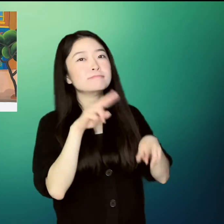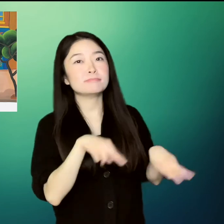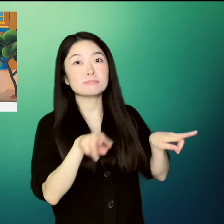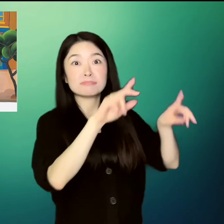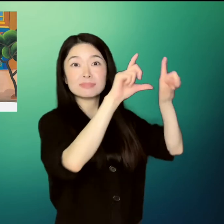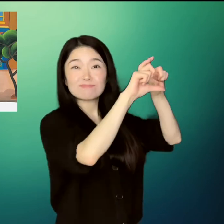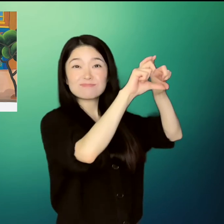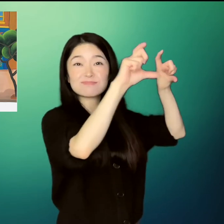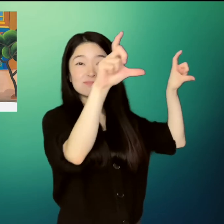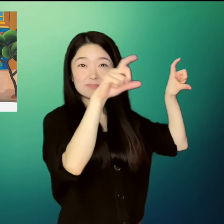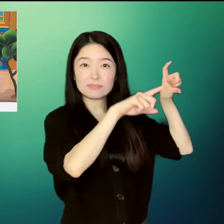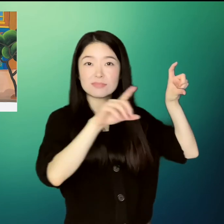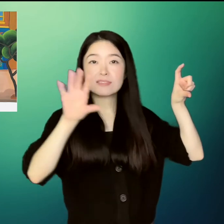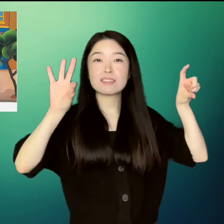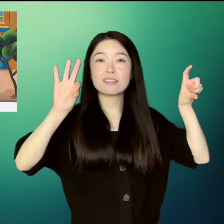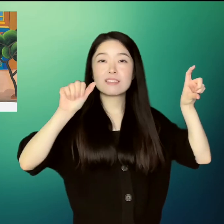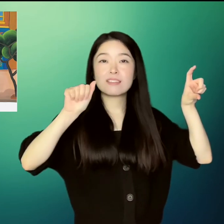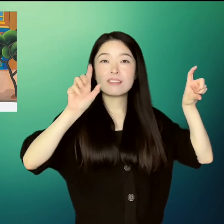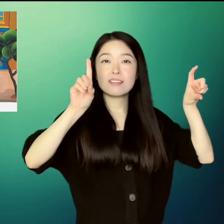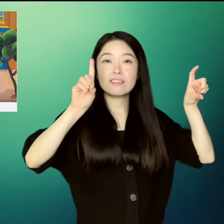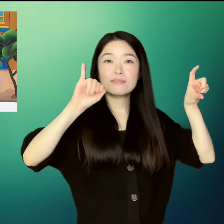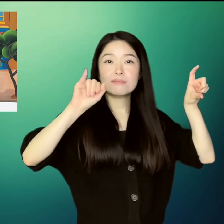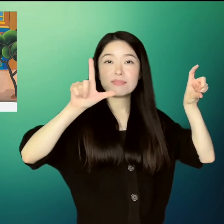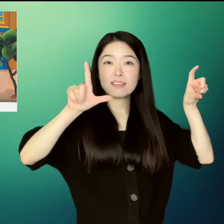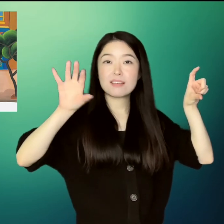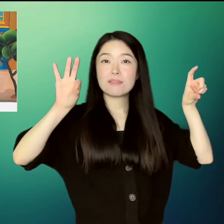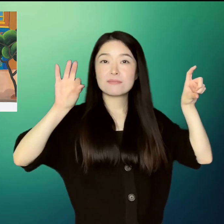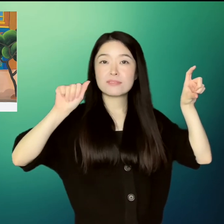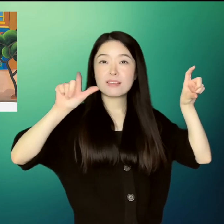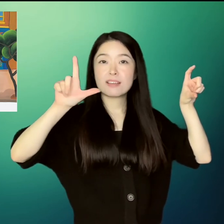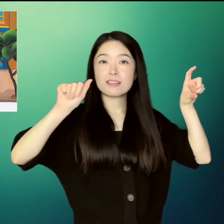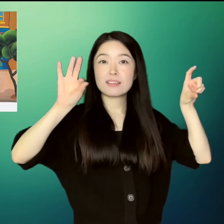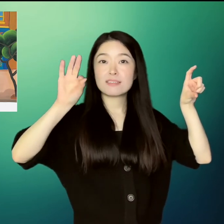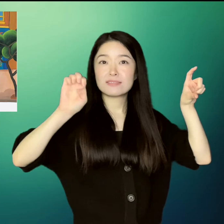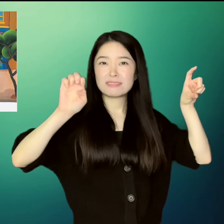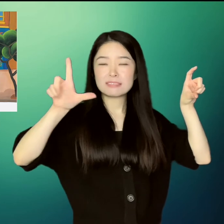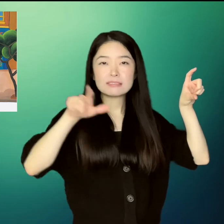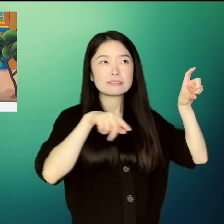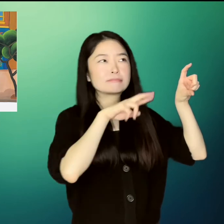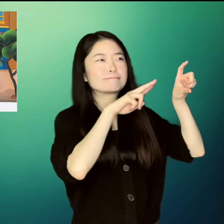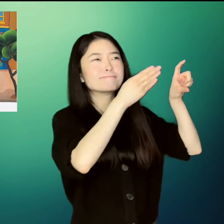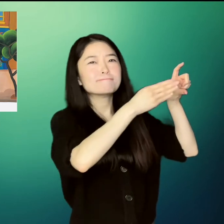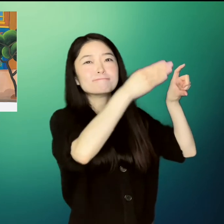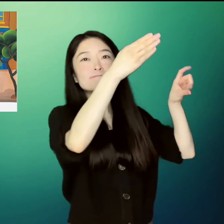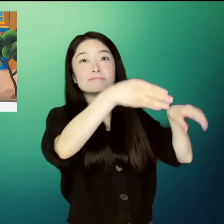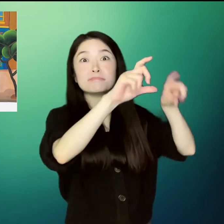They passed Fidel's Falafel, Tony's Pizza,